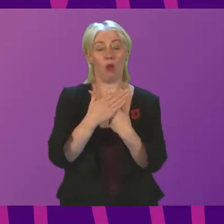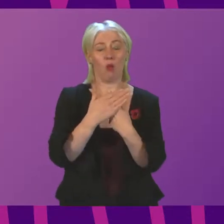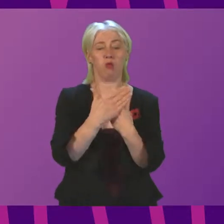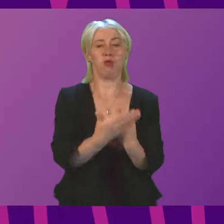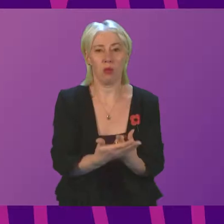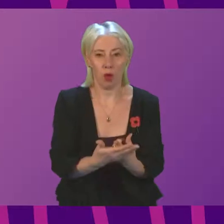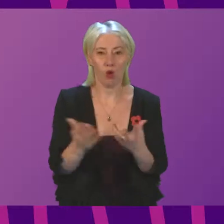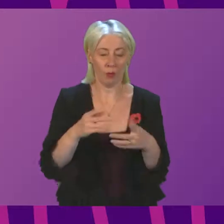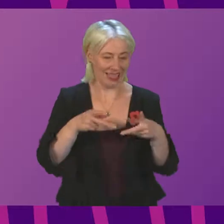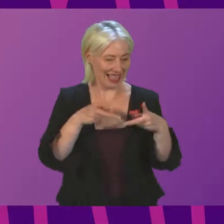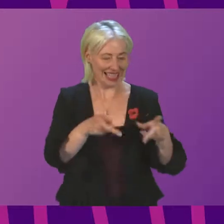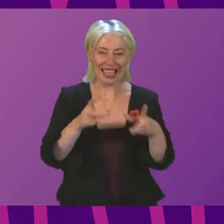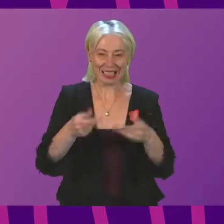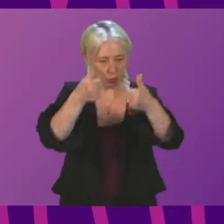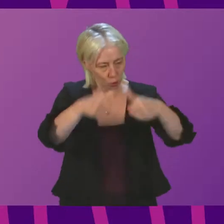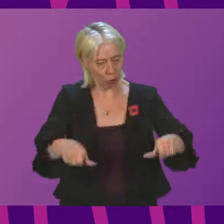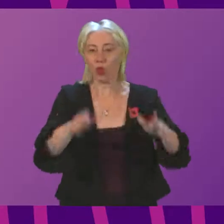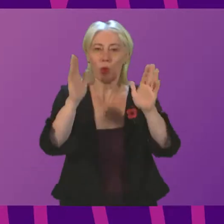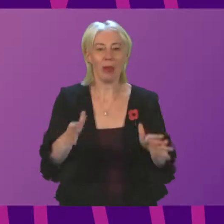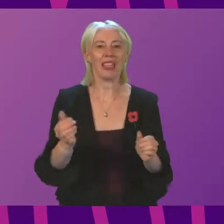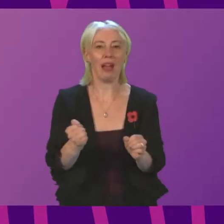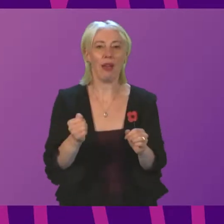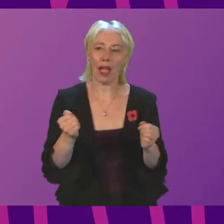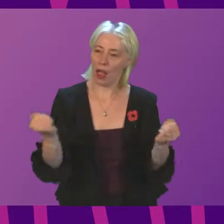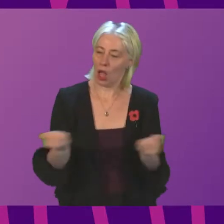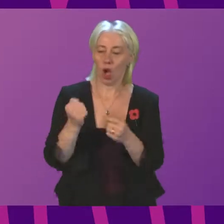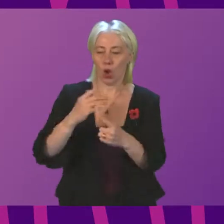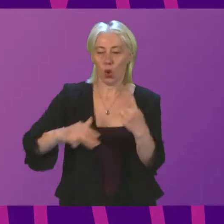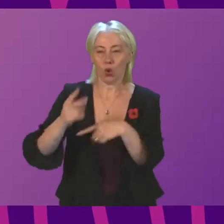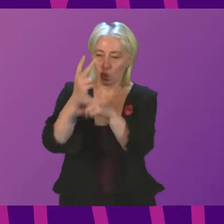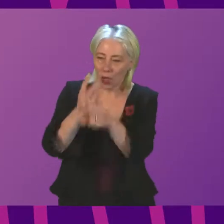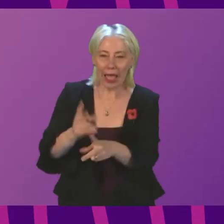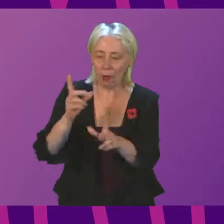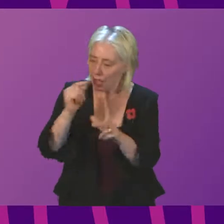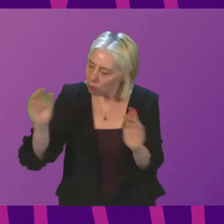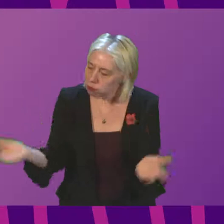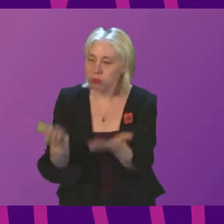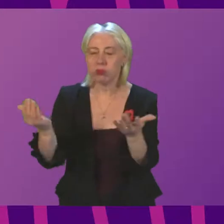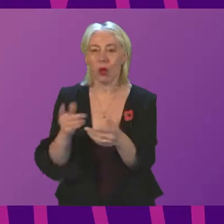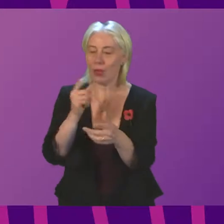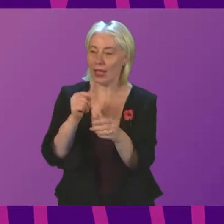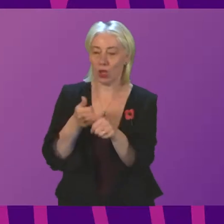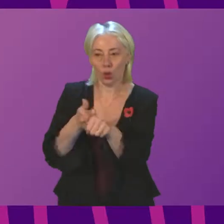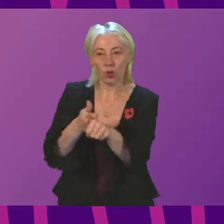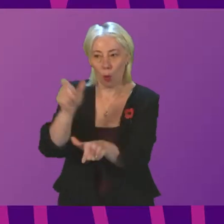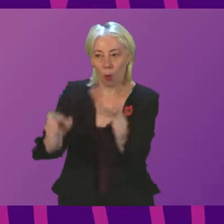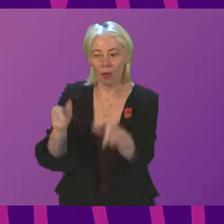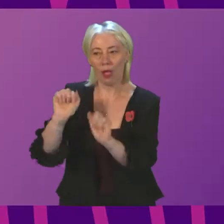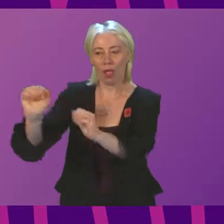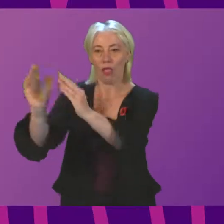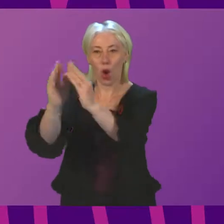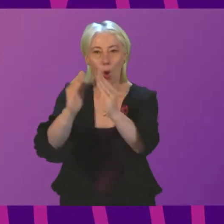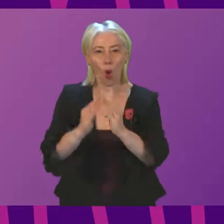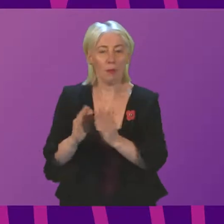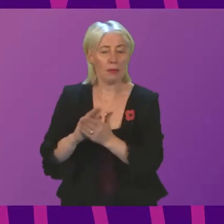whole system solutions in place about boosting social care capacity to make sure that people are better supported in their own homes and